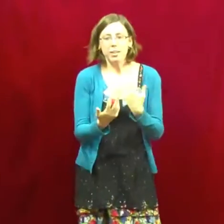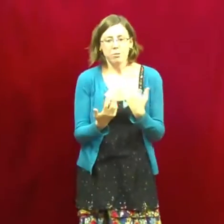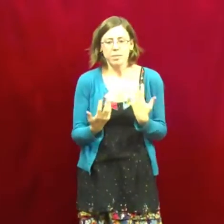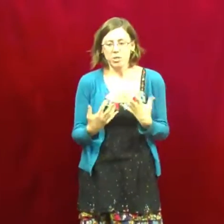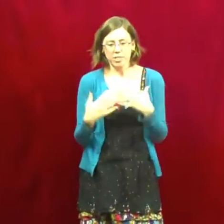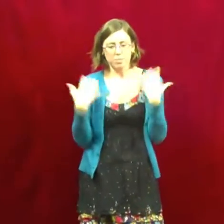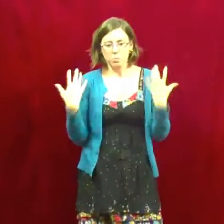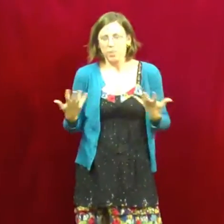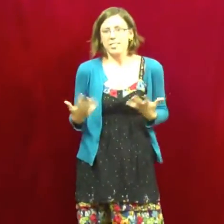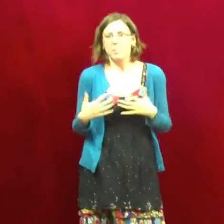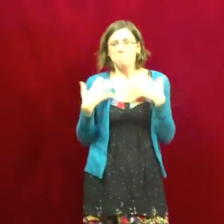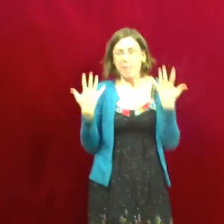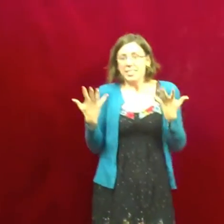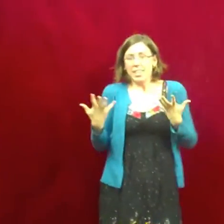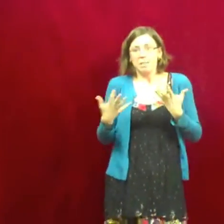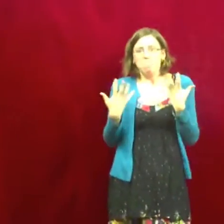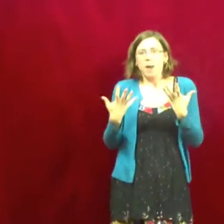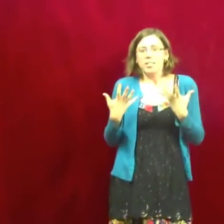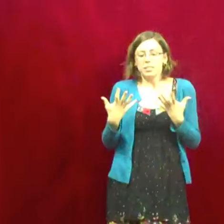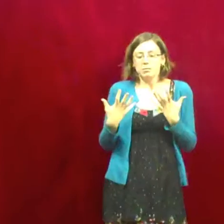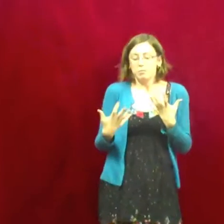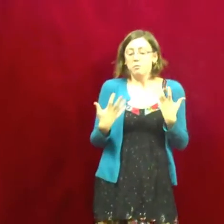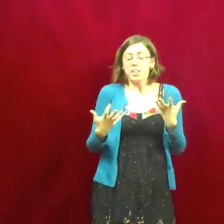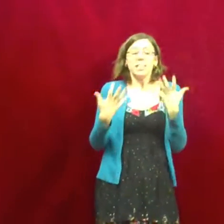from it just with this amazing, positive feeling.